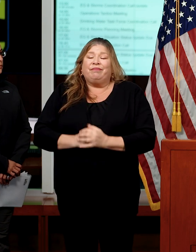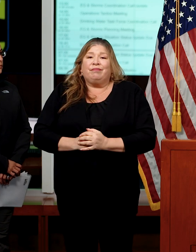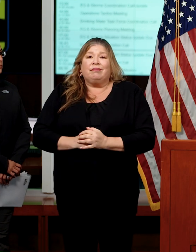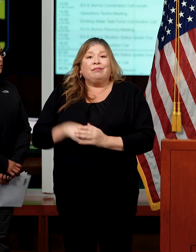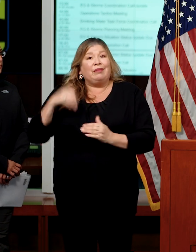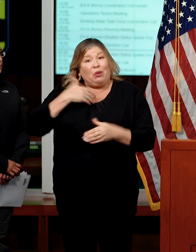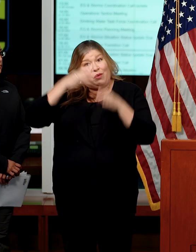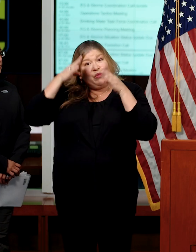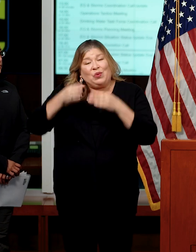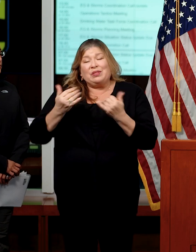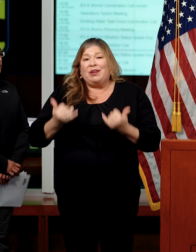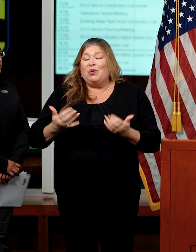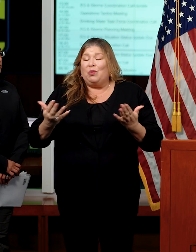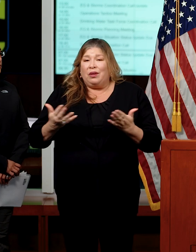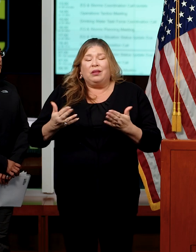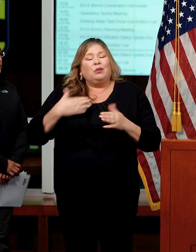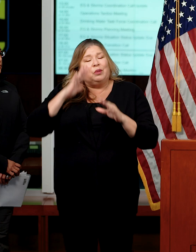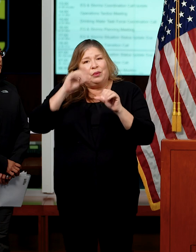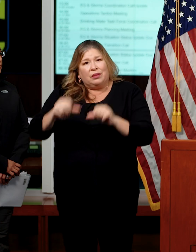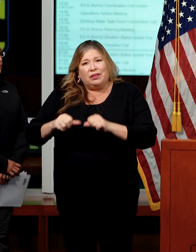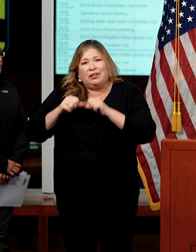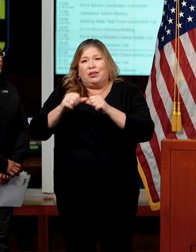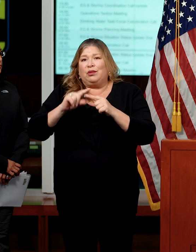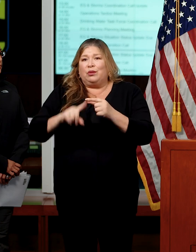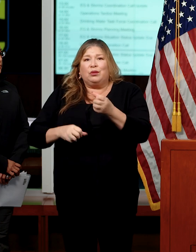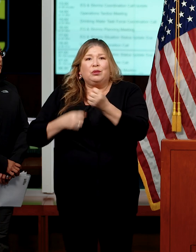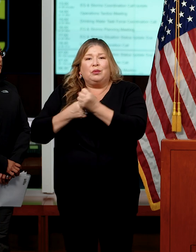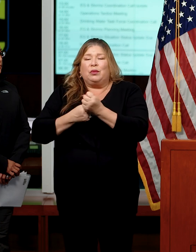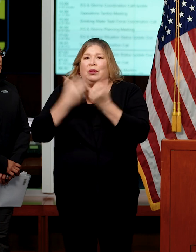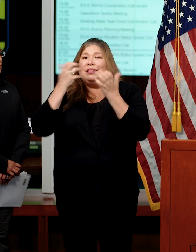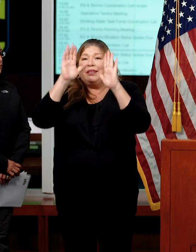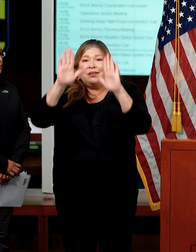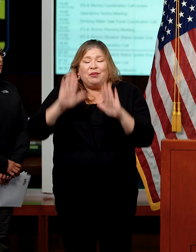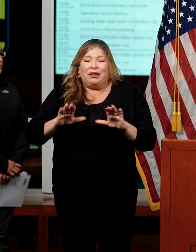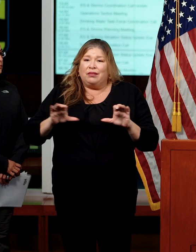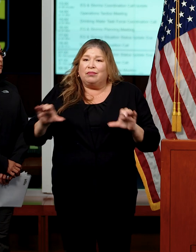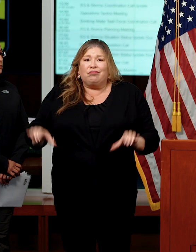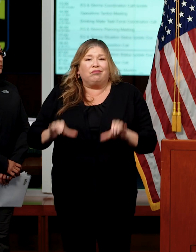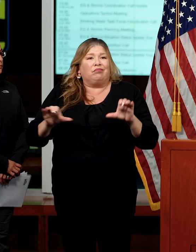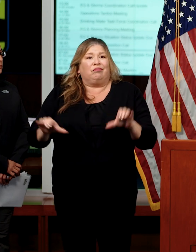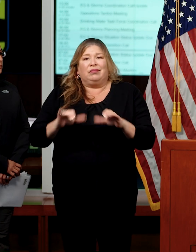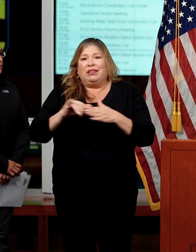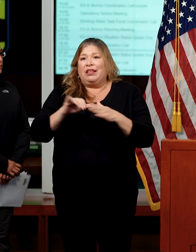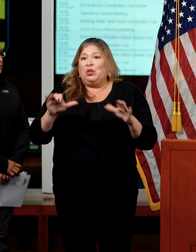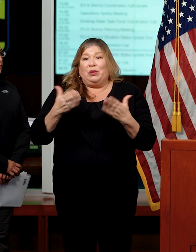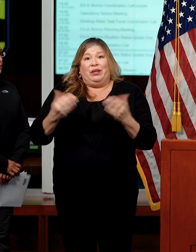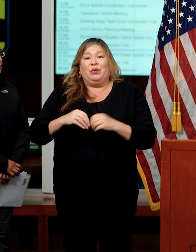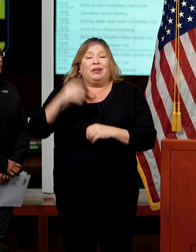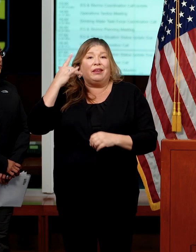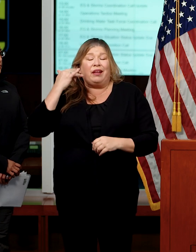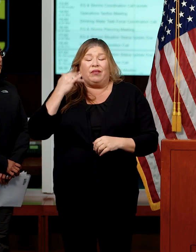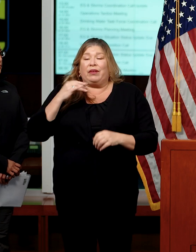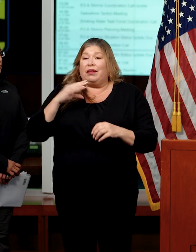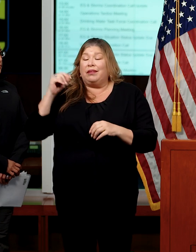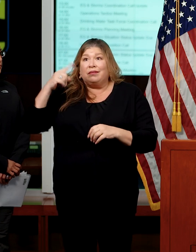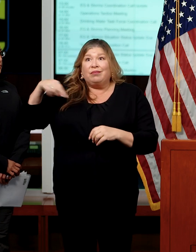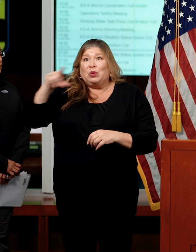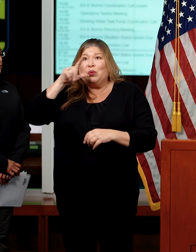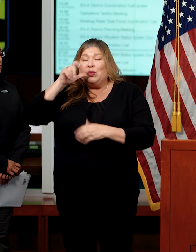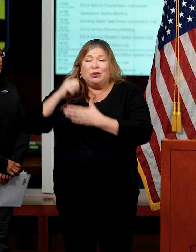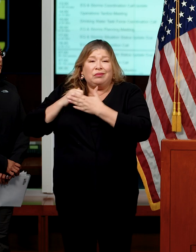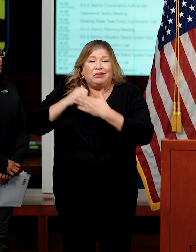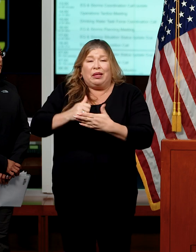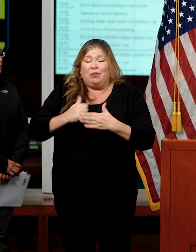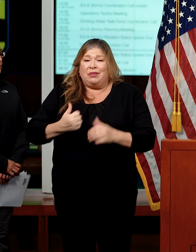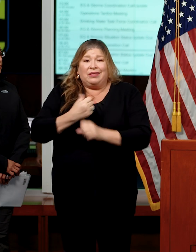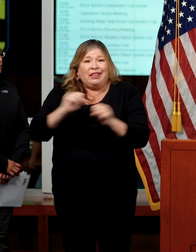focus right now is to continue to support the incredible activities happening throughout the state in their life-saving and life